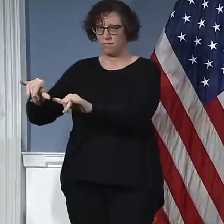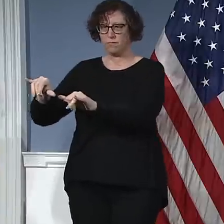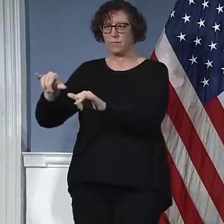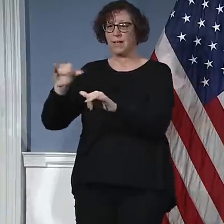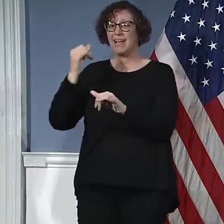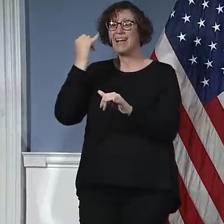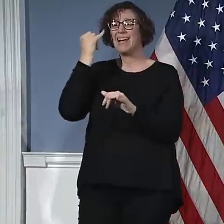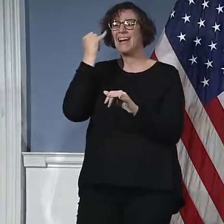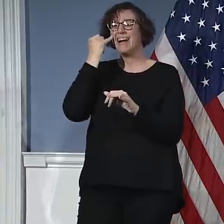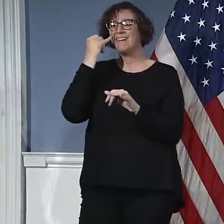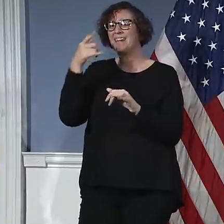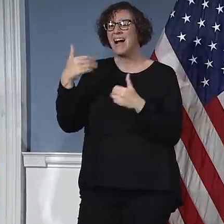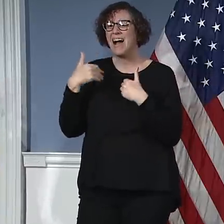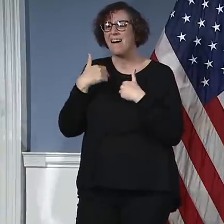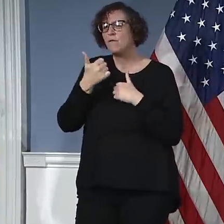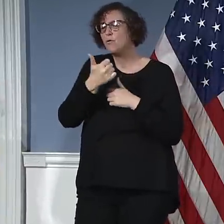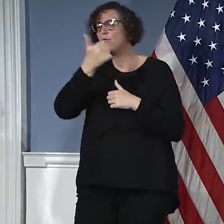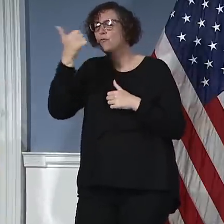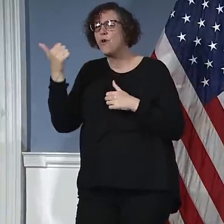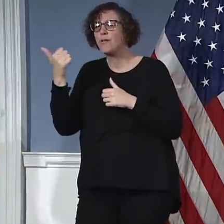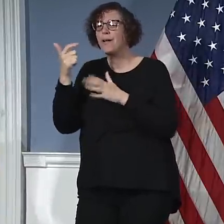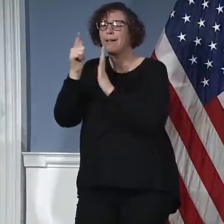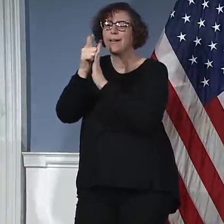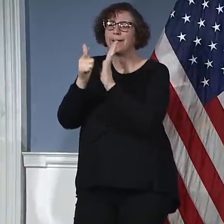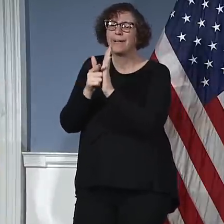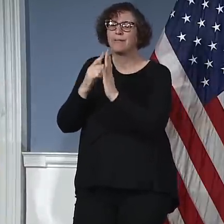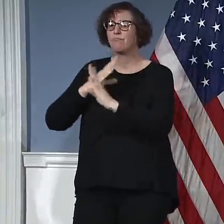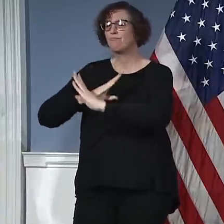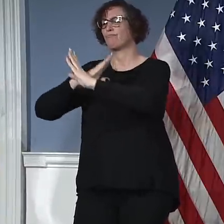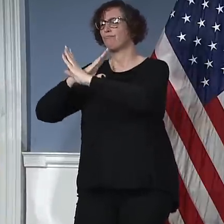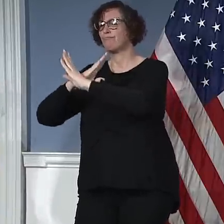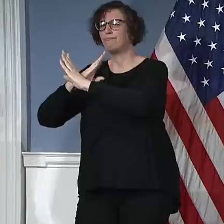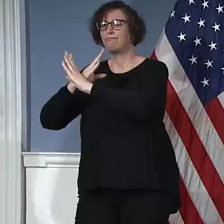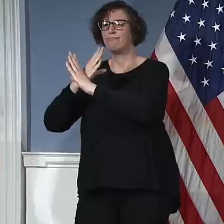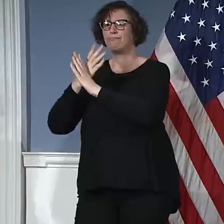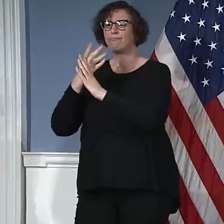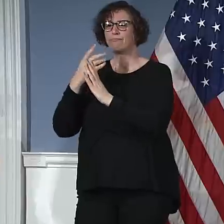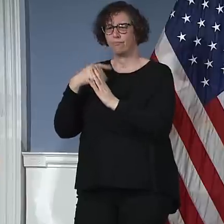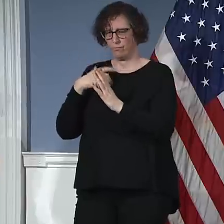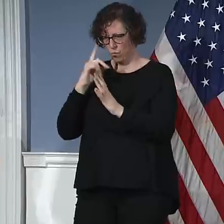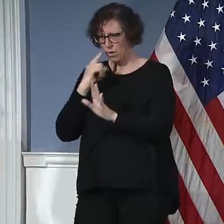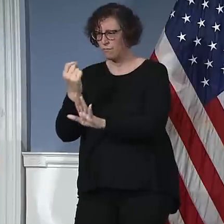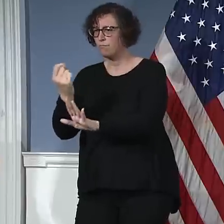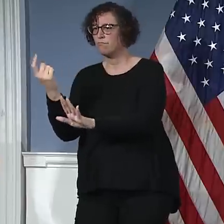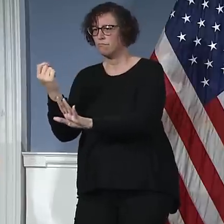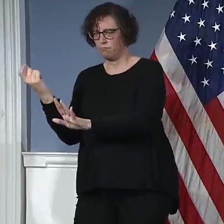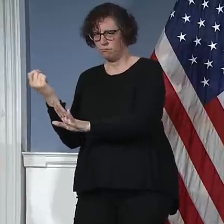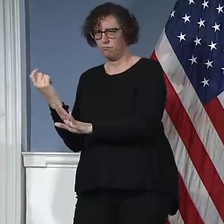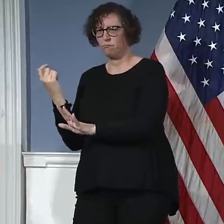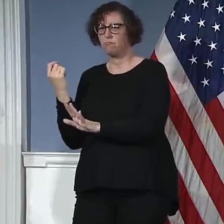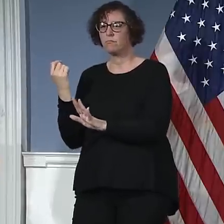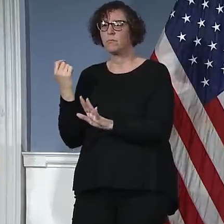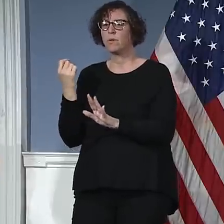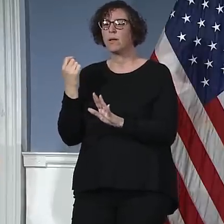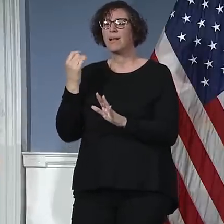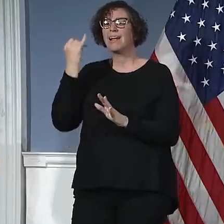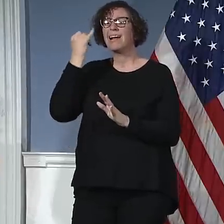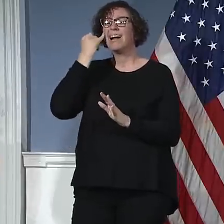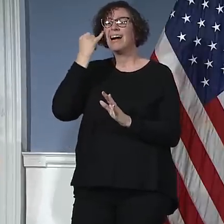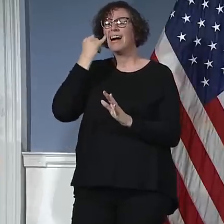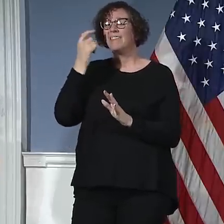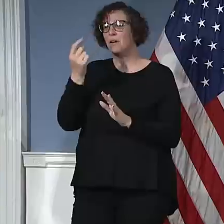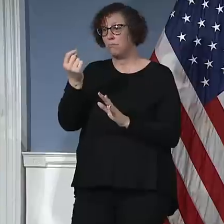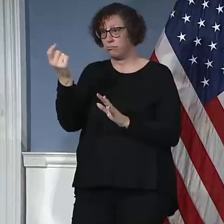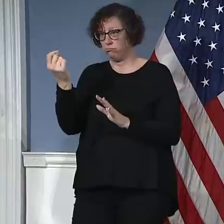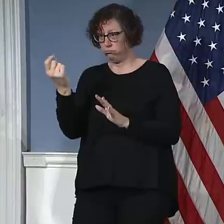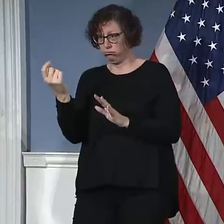legal prohibition on me acting alone. And that number, when you take out those exceptions, you get about 300, and that's what we're acting